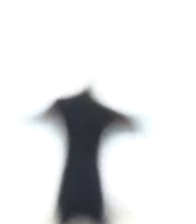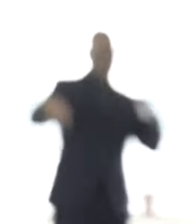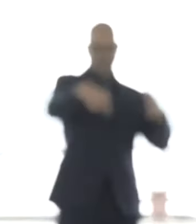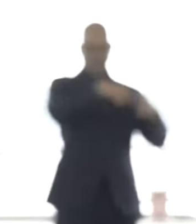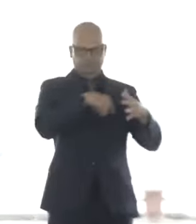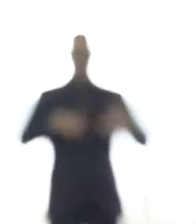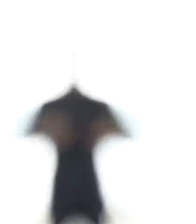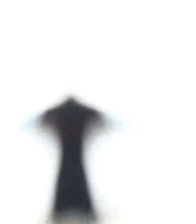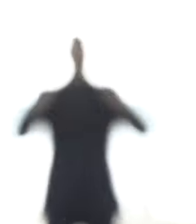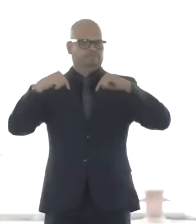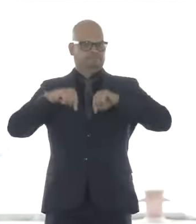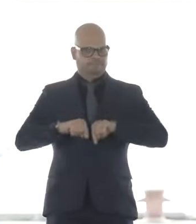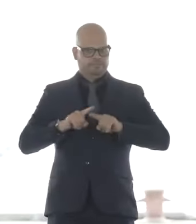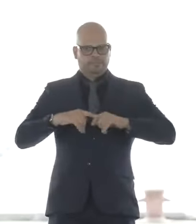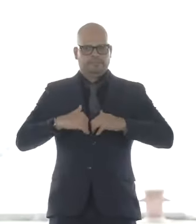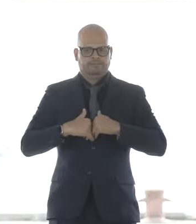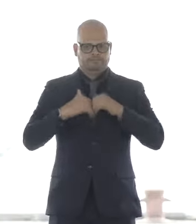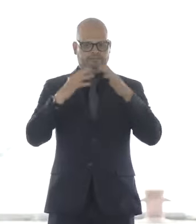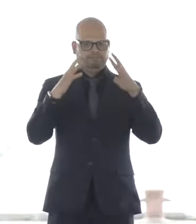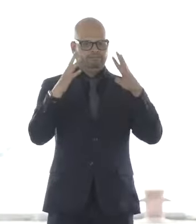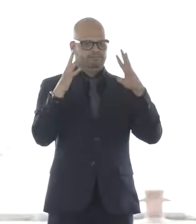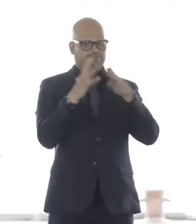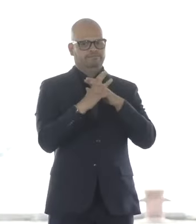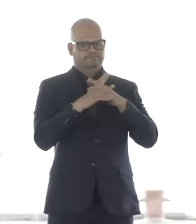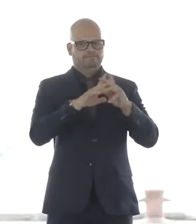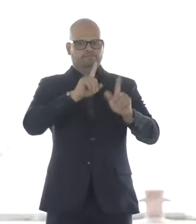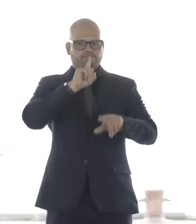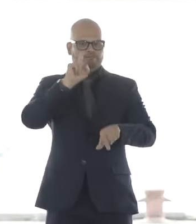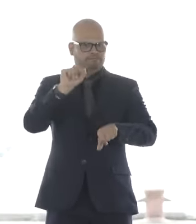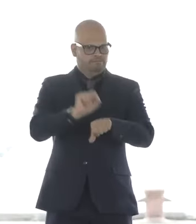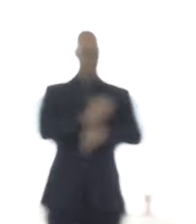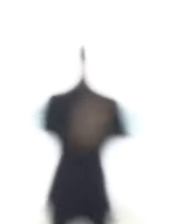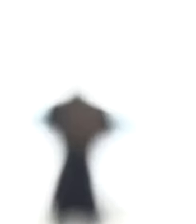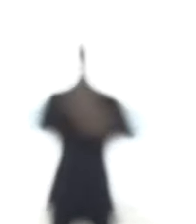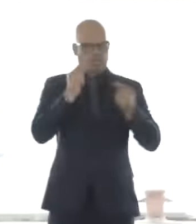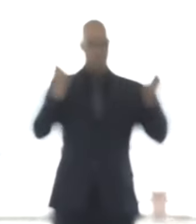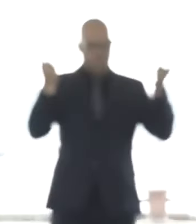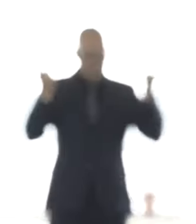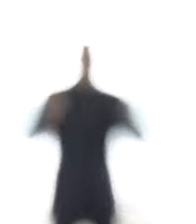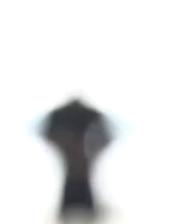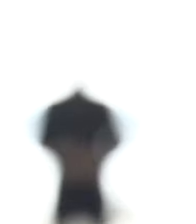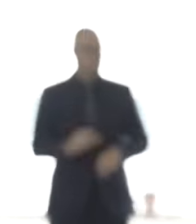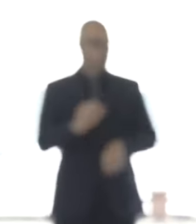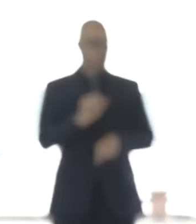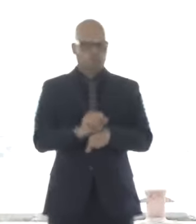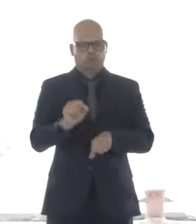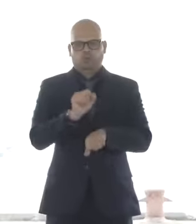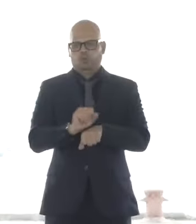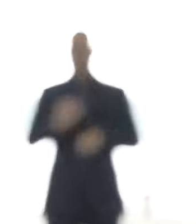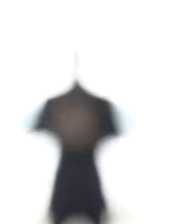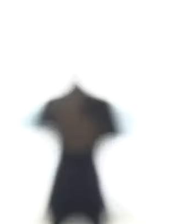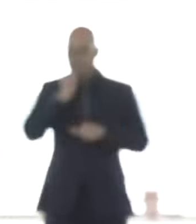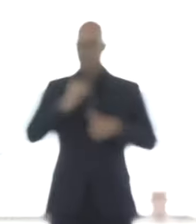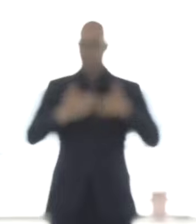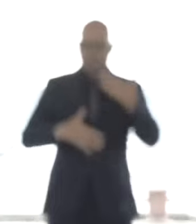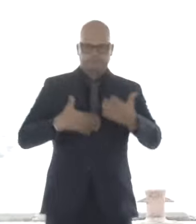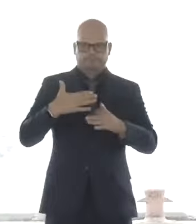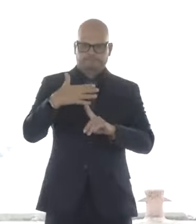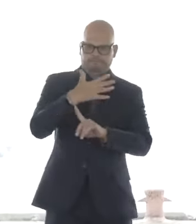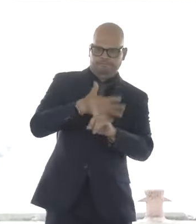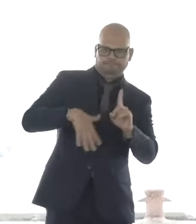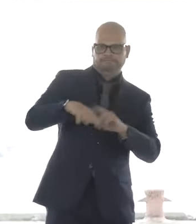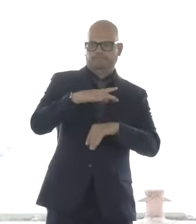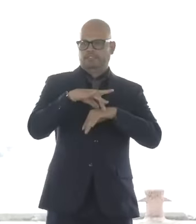The effort, expertise, and perseverance of the climate leaders here today prove that